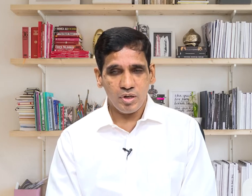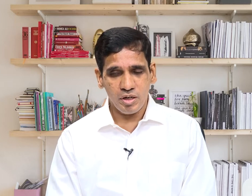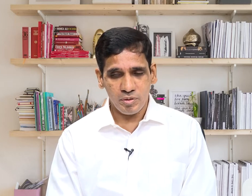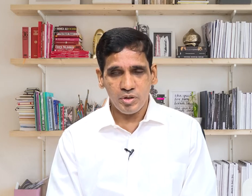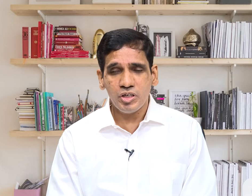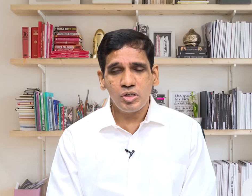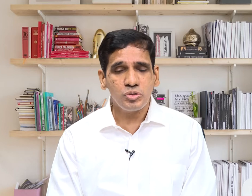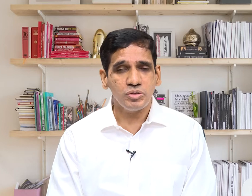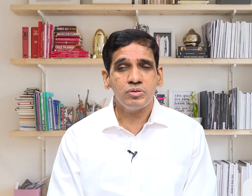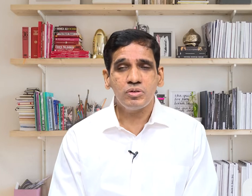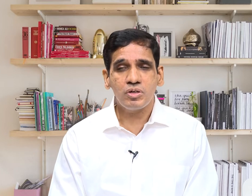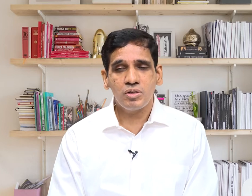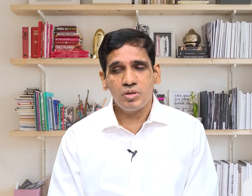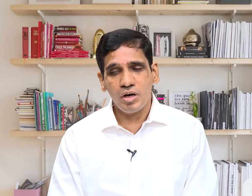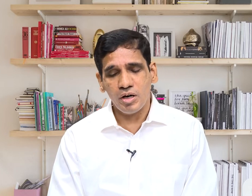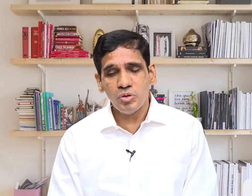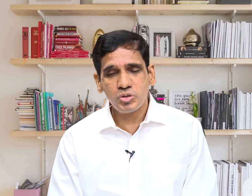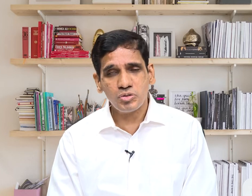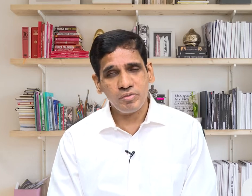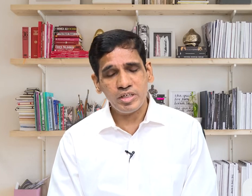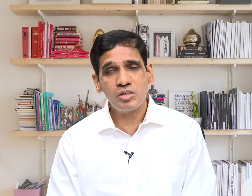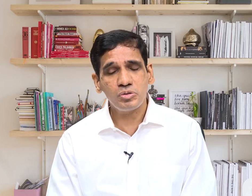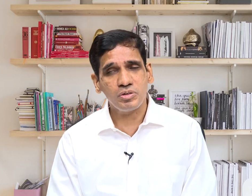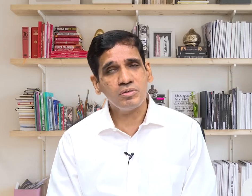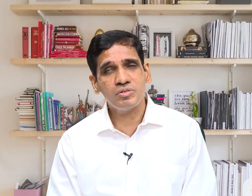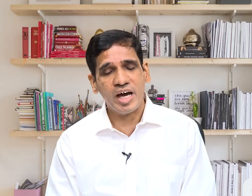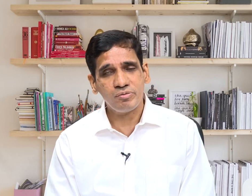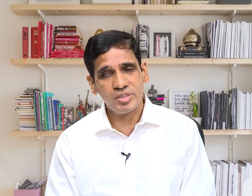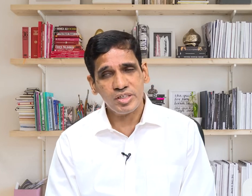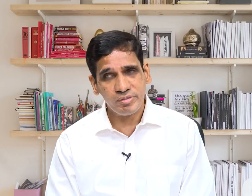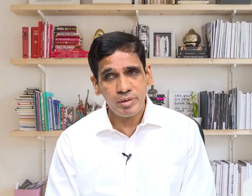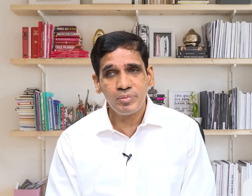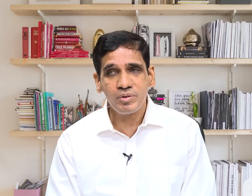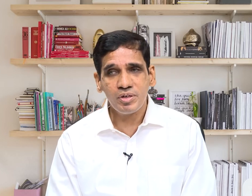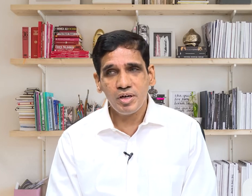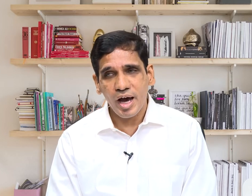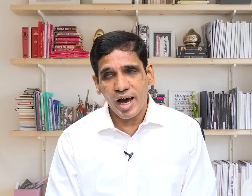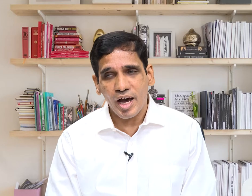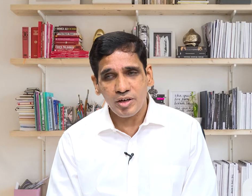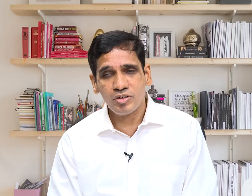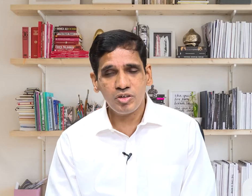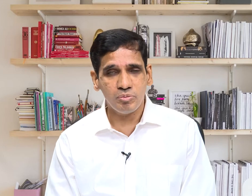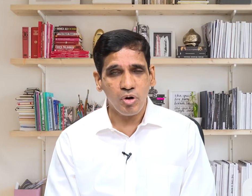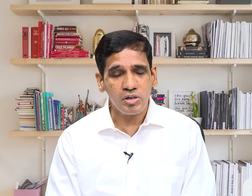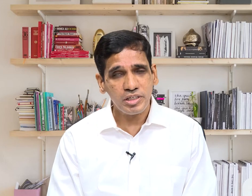inclusive notions of inclusion that we develop and broadly